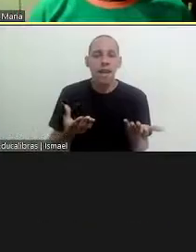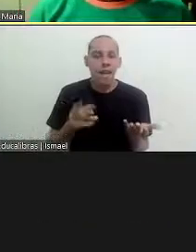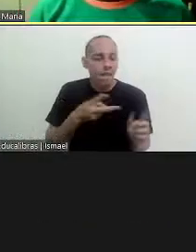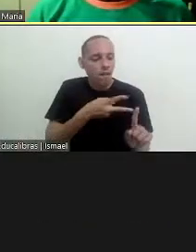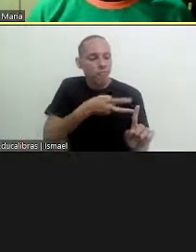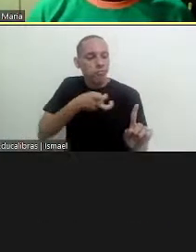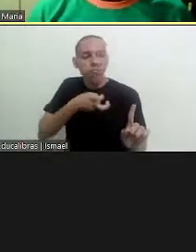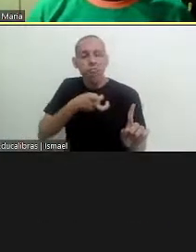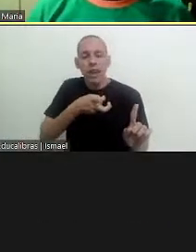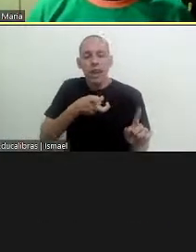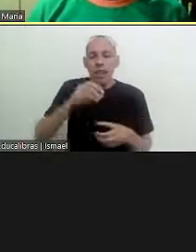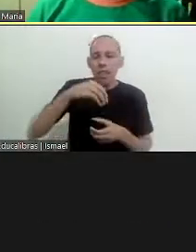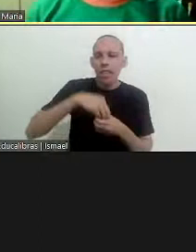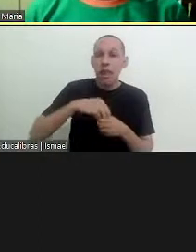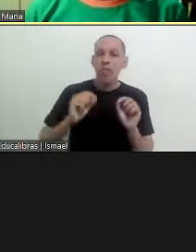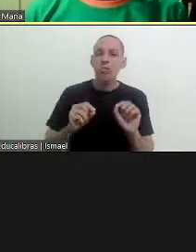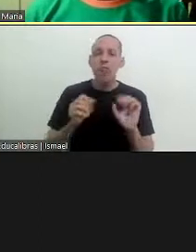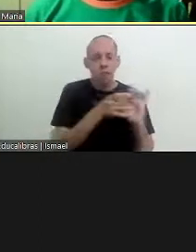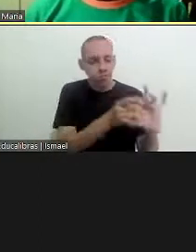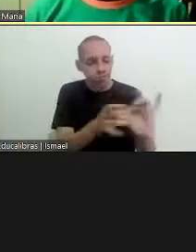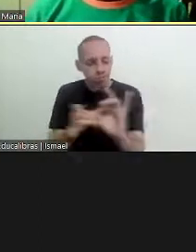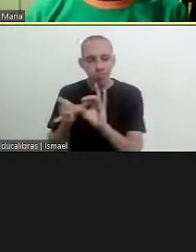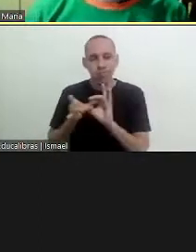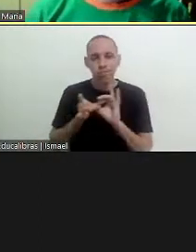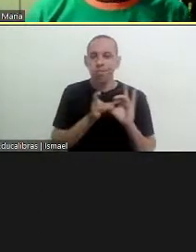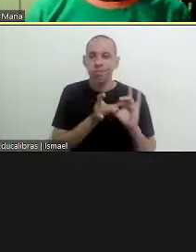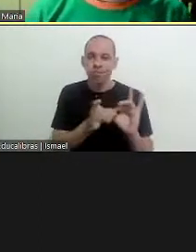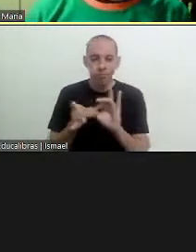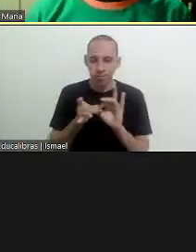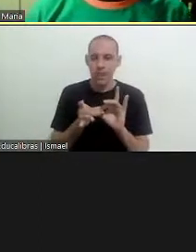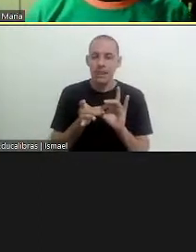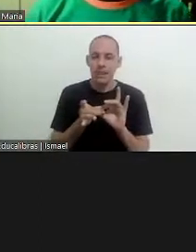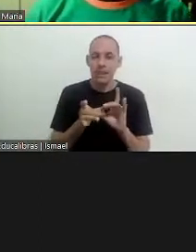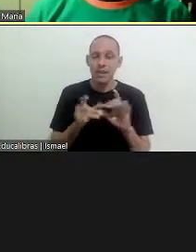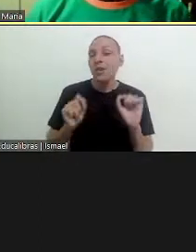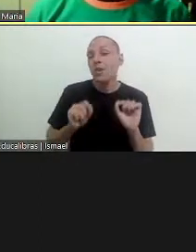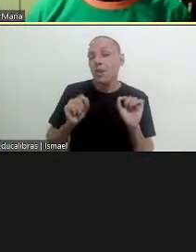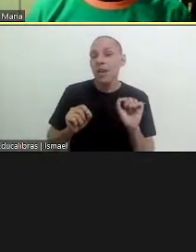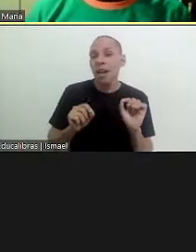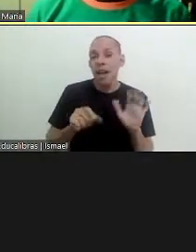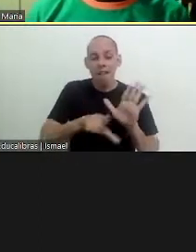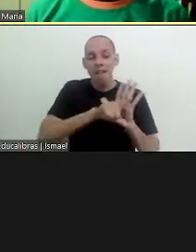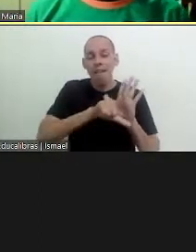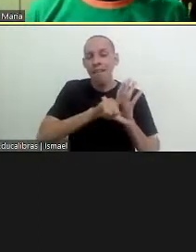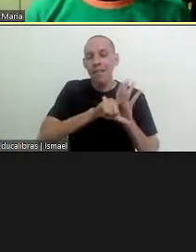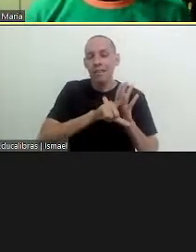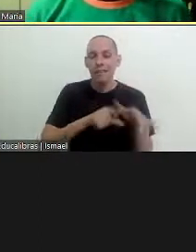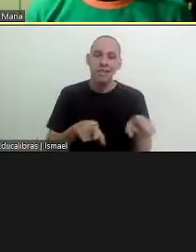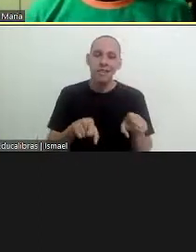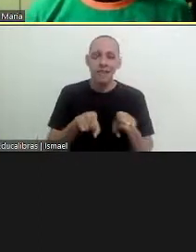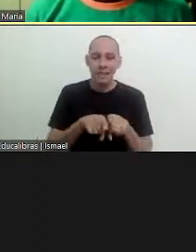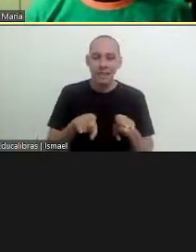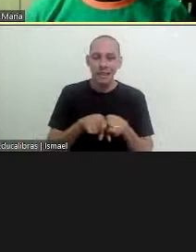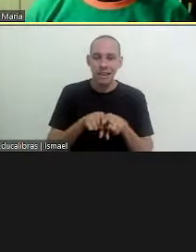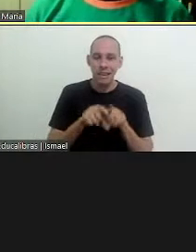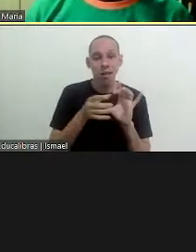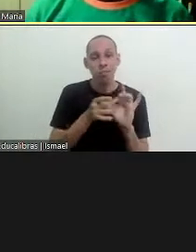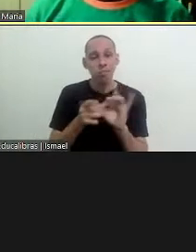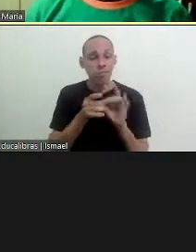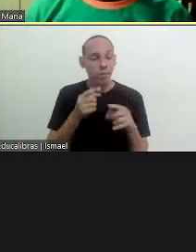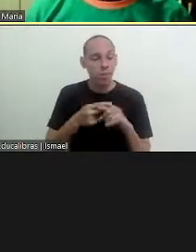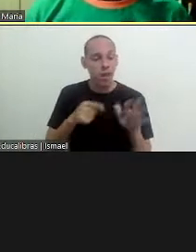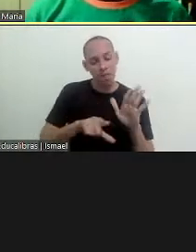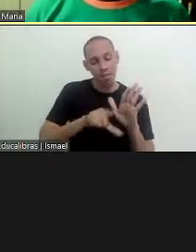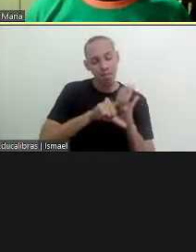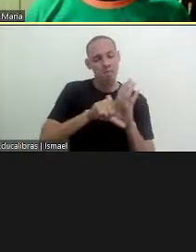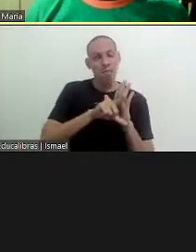recognition within a set of legislation but that's something